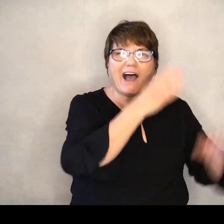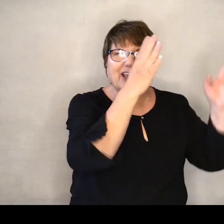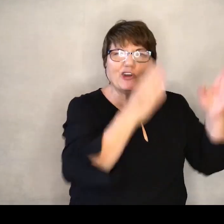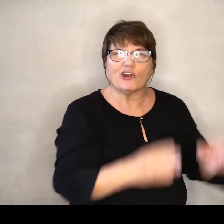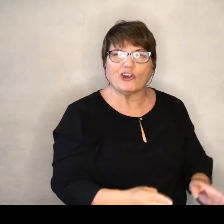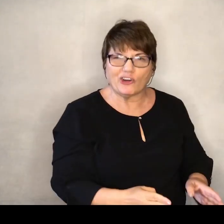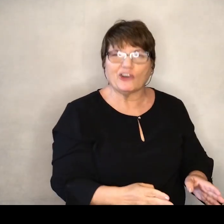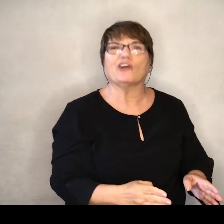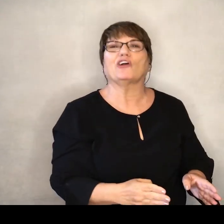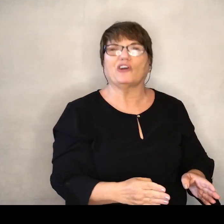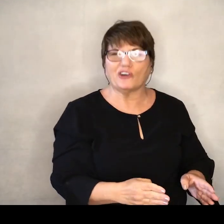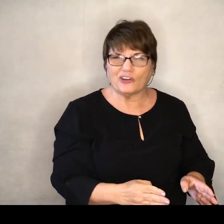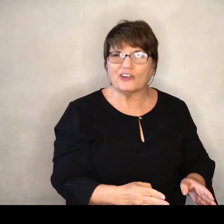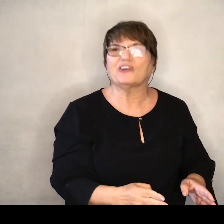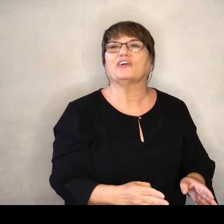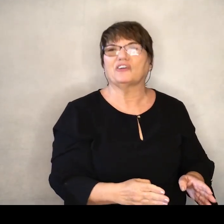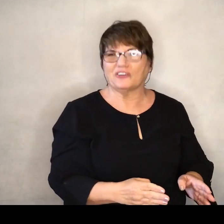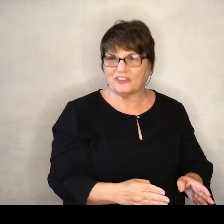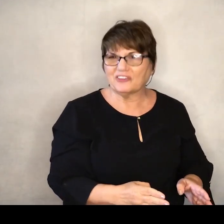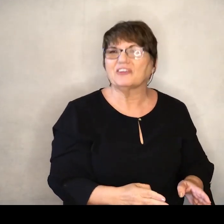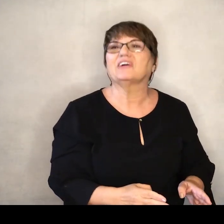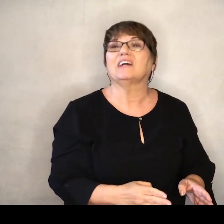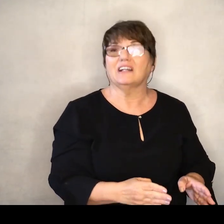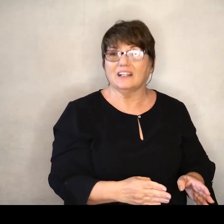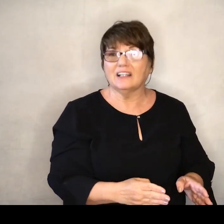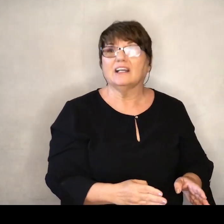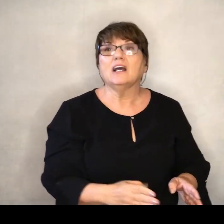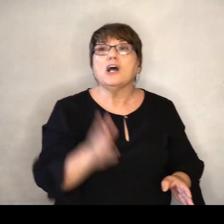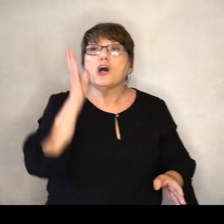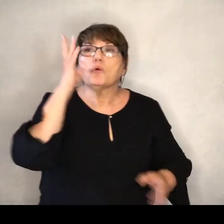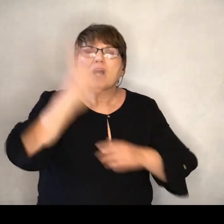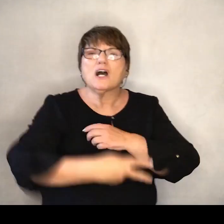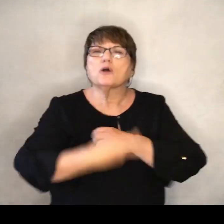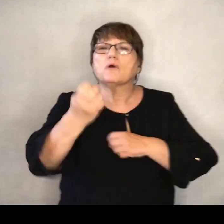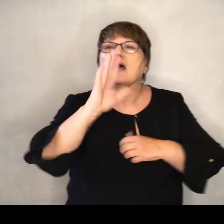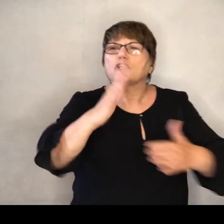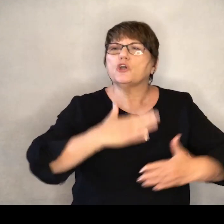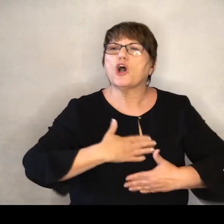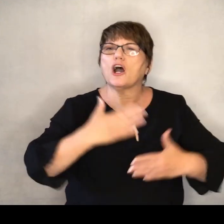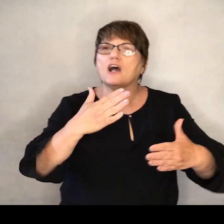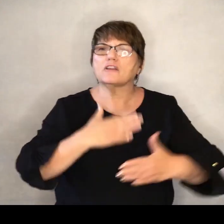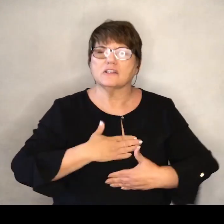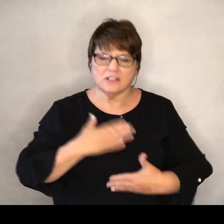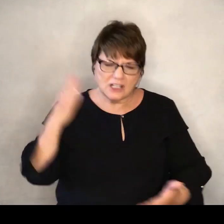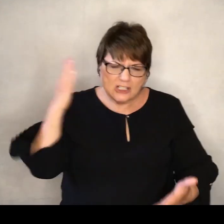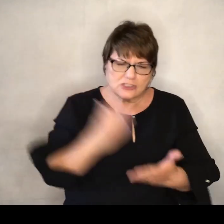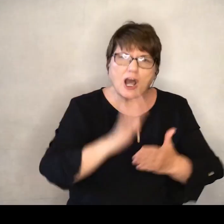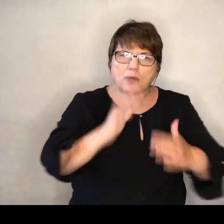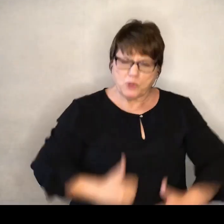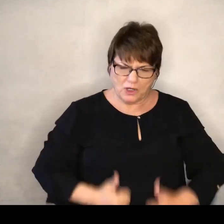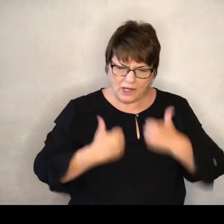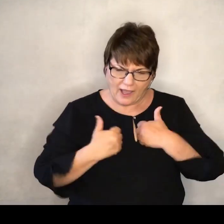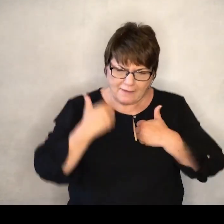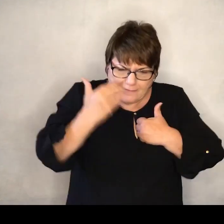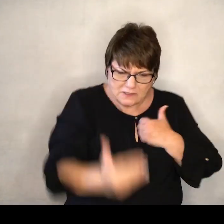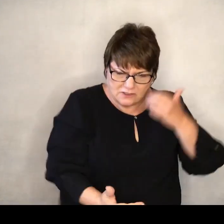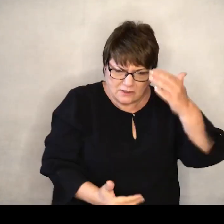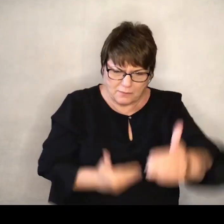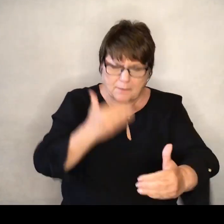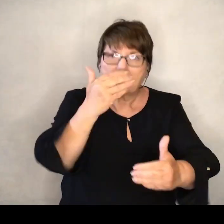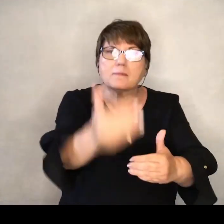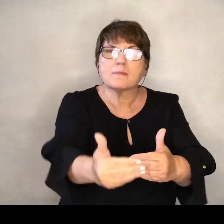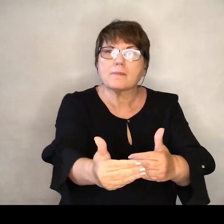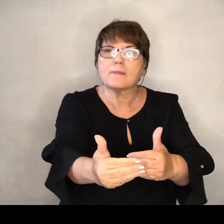liar, he will take your breath, stop you in your